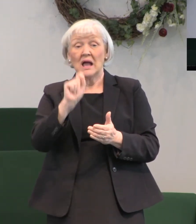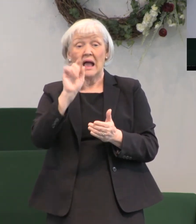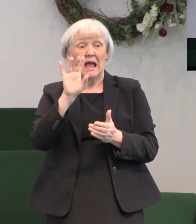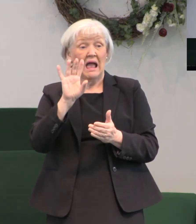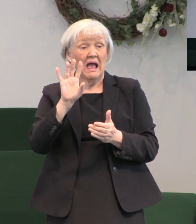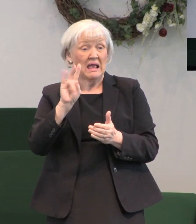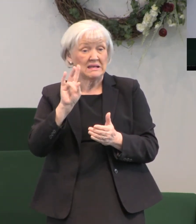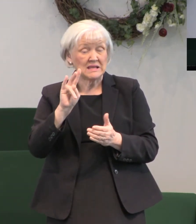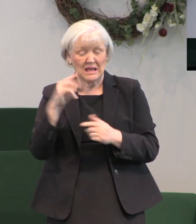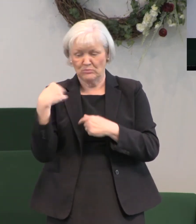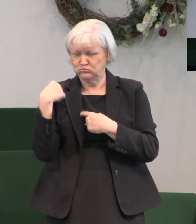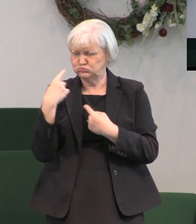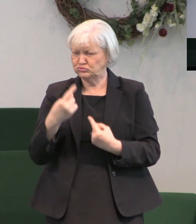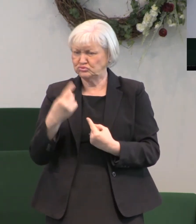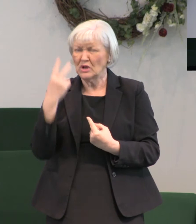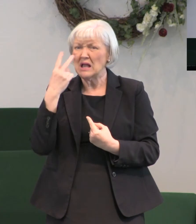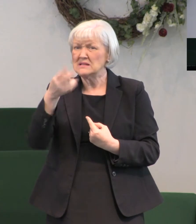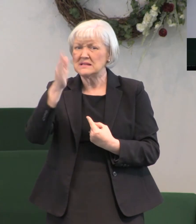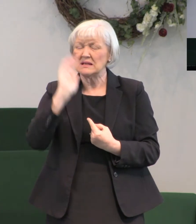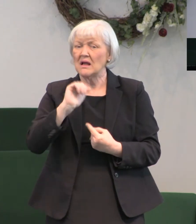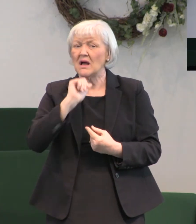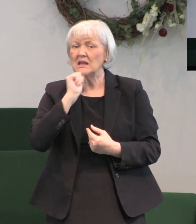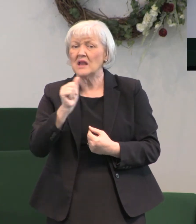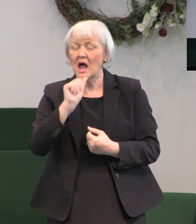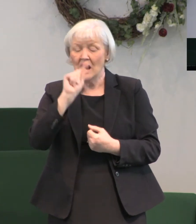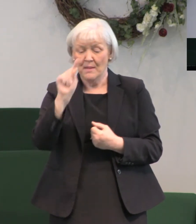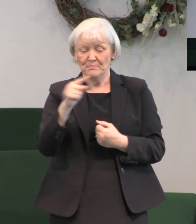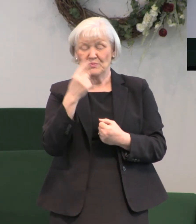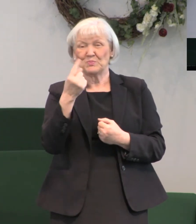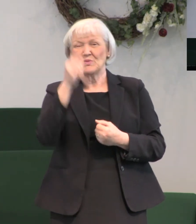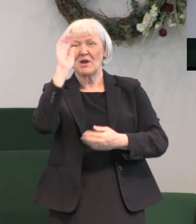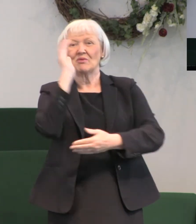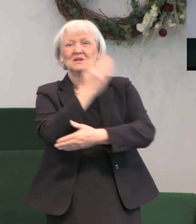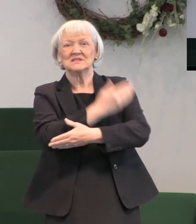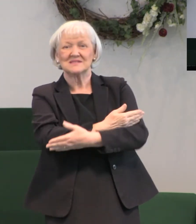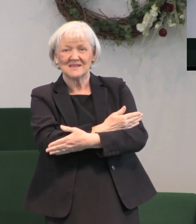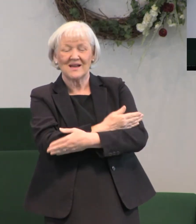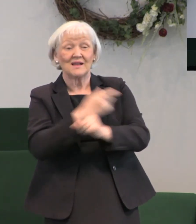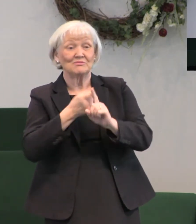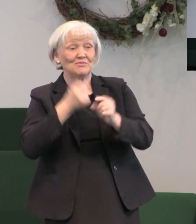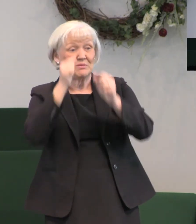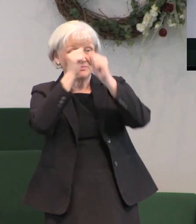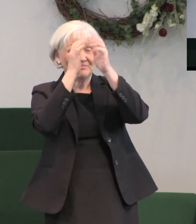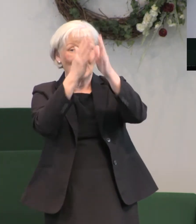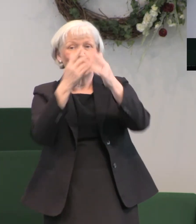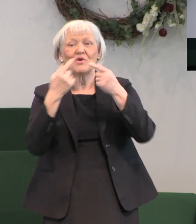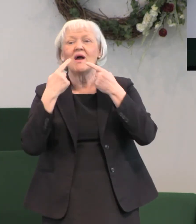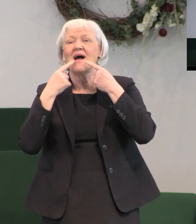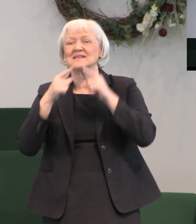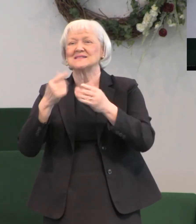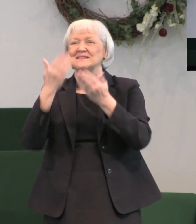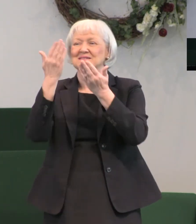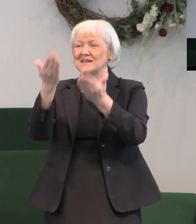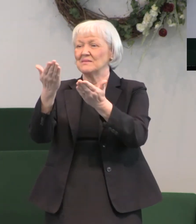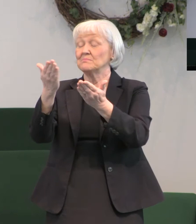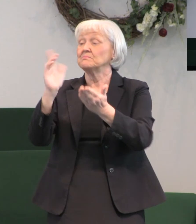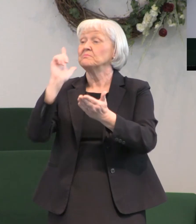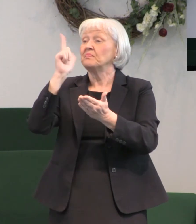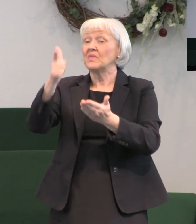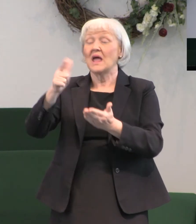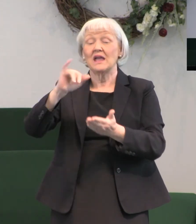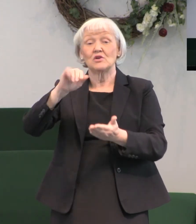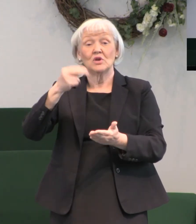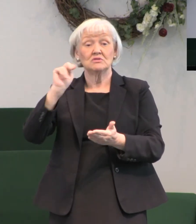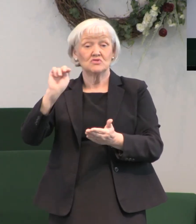but the only begotten Son, which is in the bosom, the Father hath declared Him. Later in John's Gospel, in John